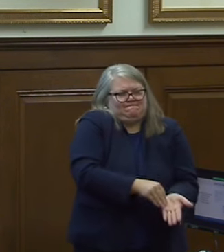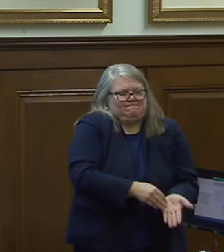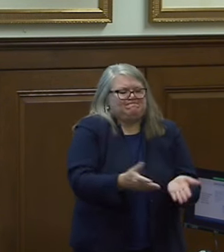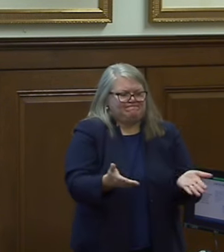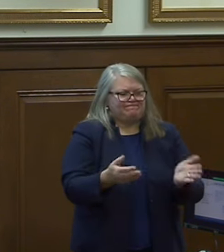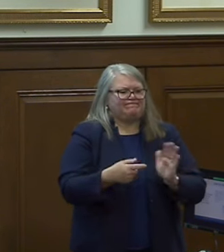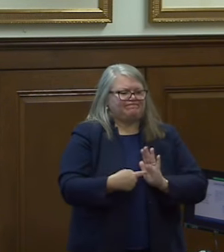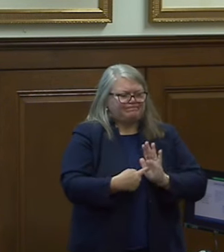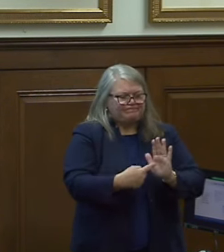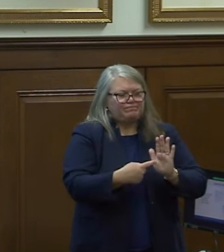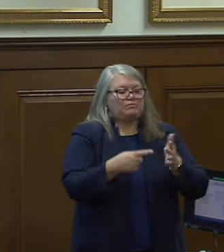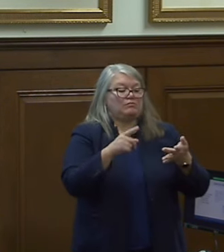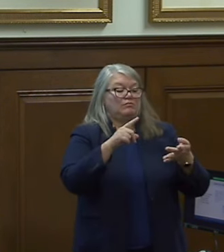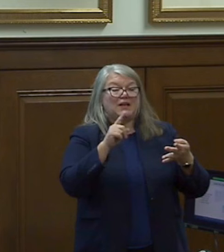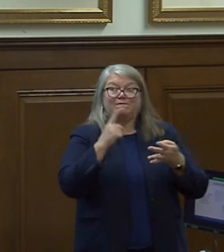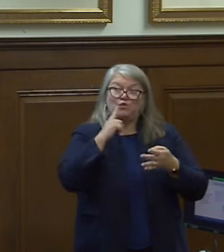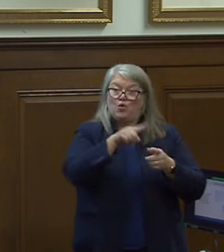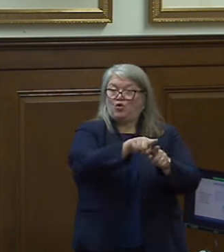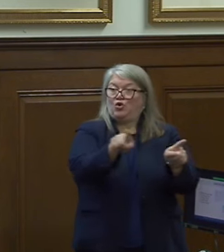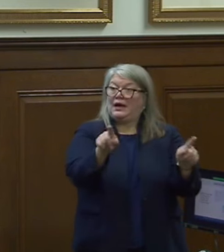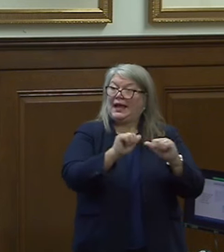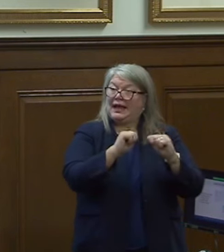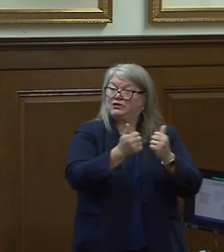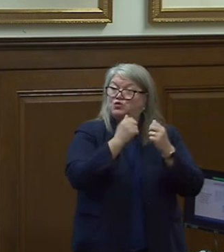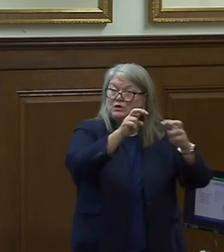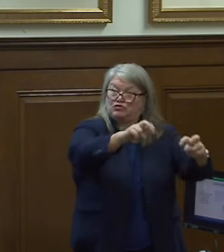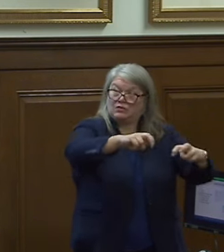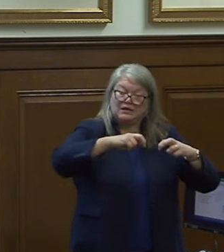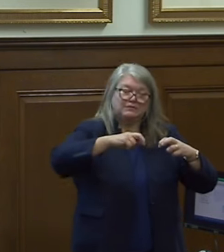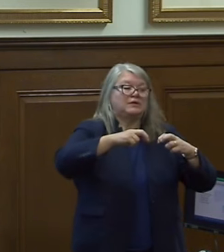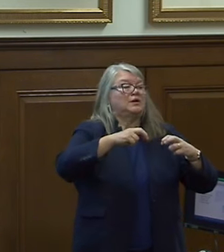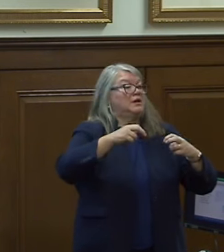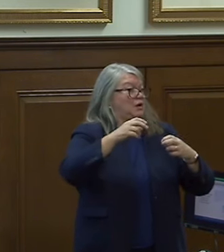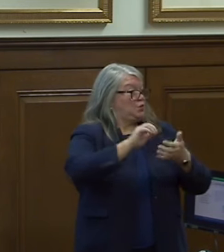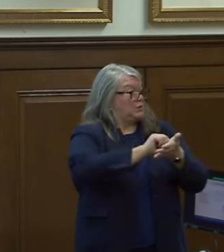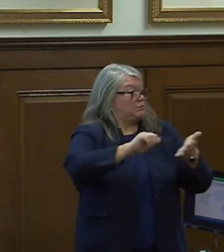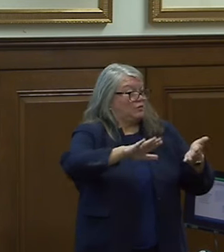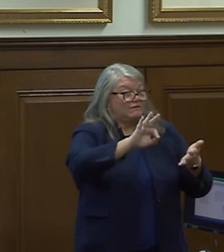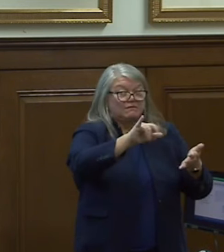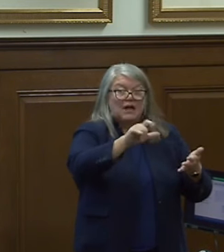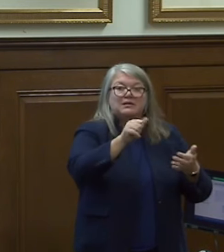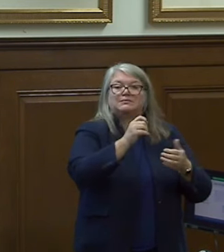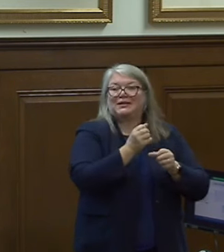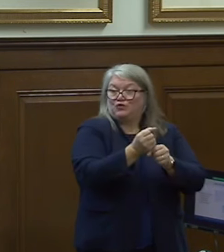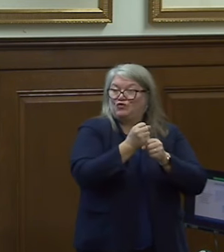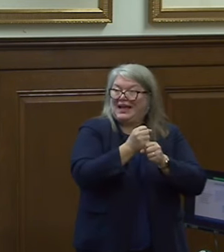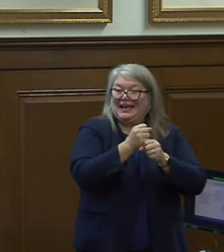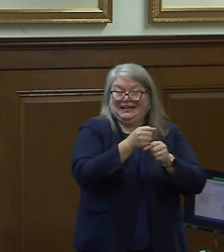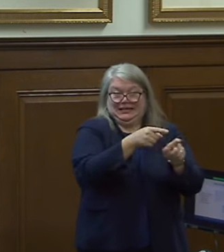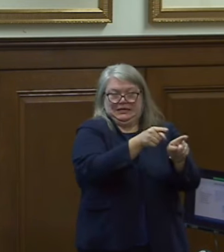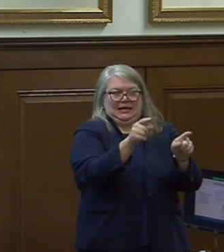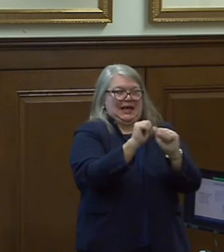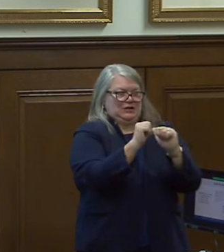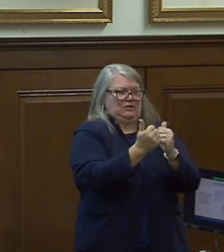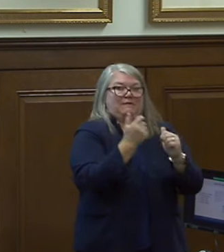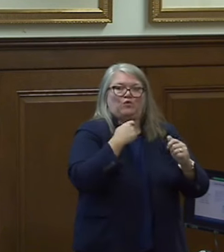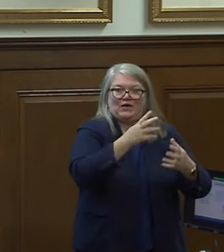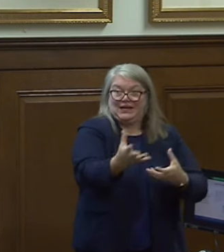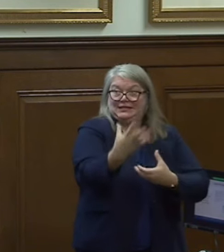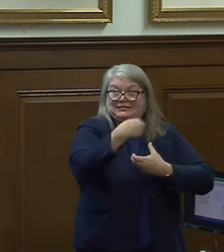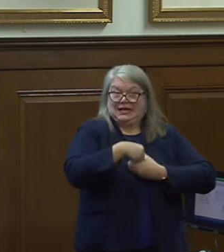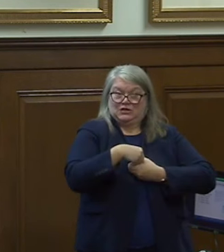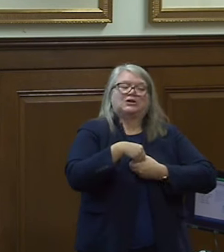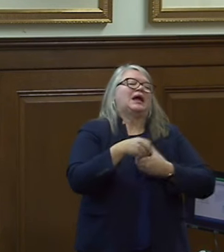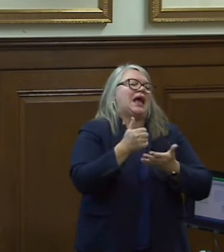for the agencies if having these files removed by the creating agency prior to accessioning